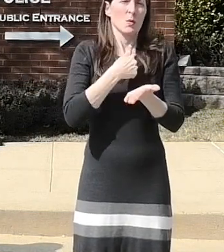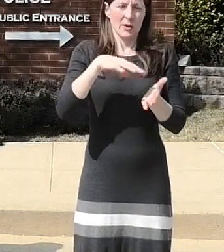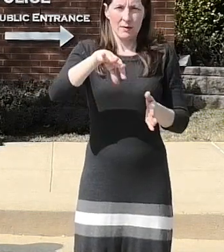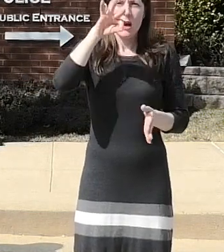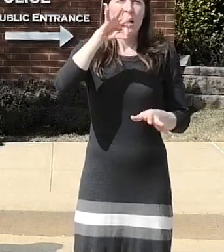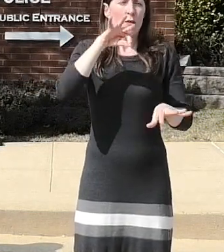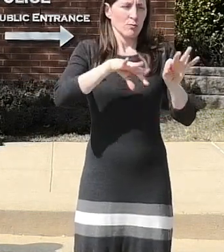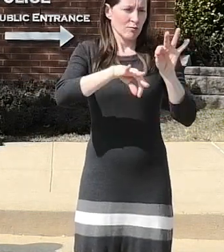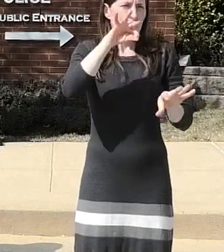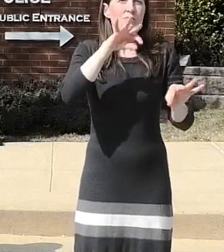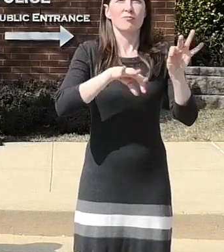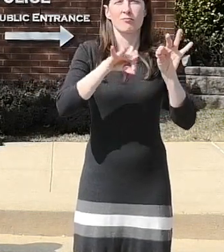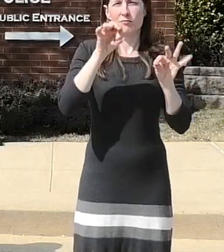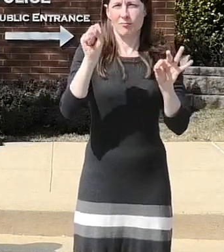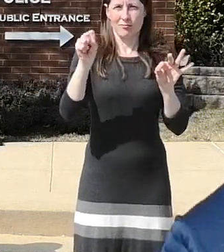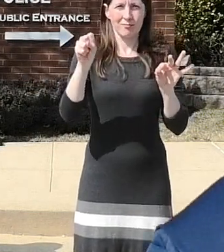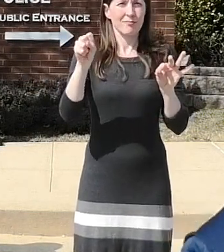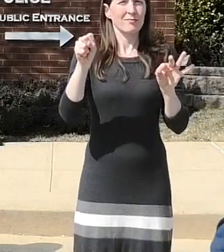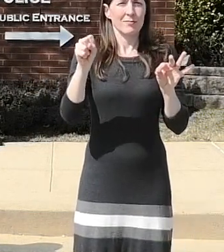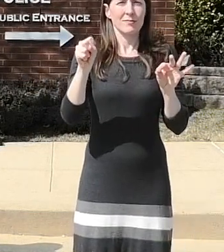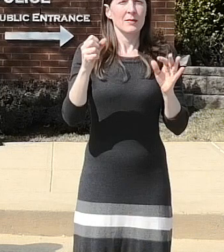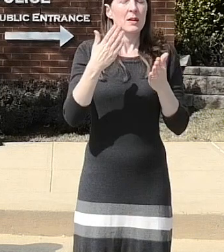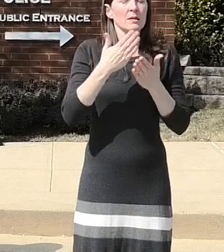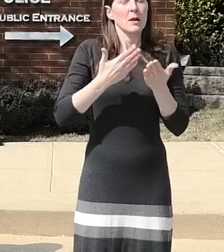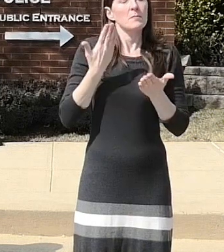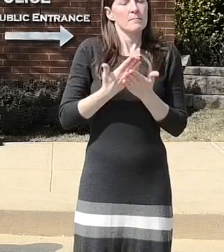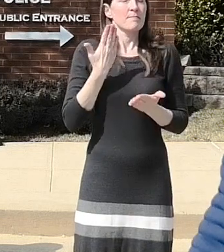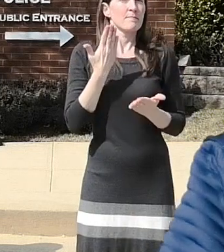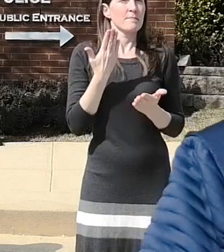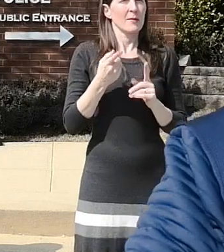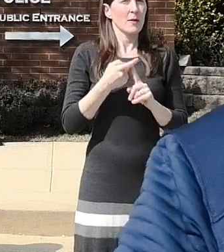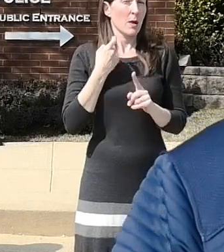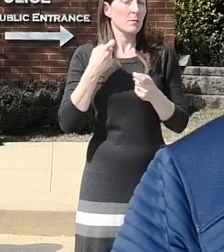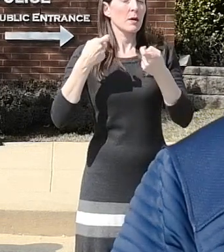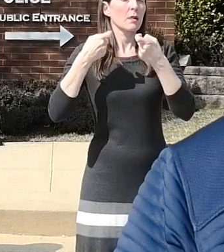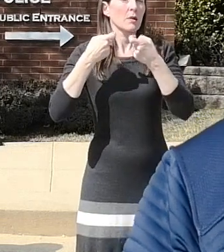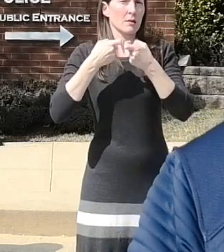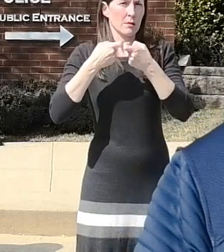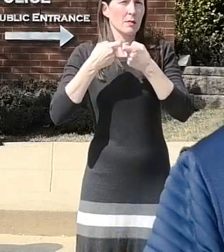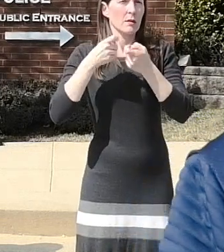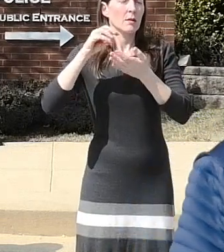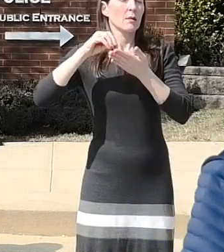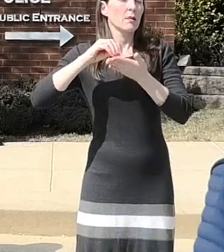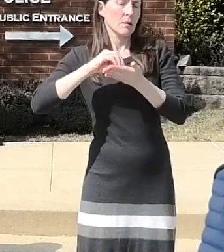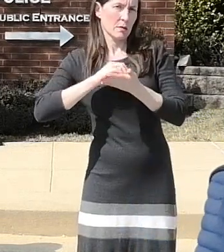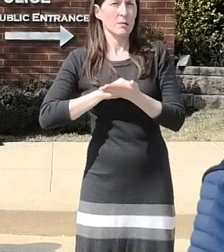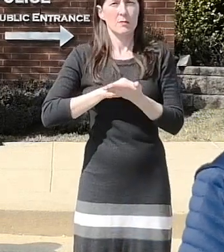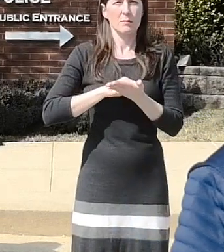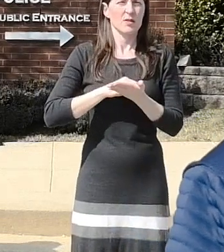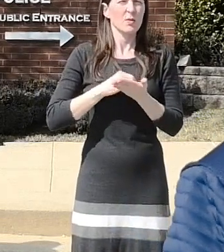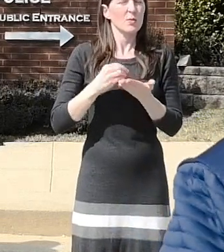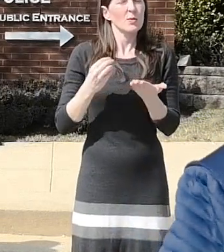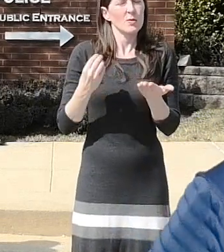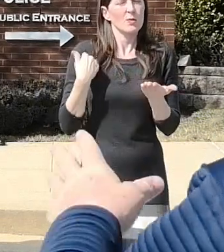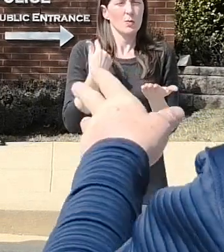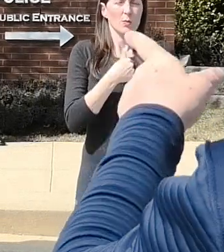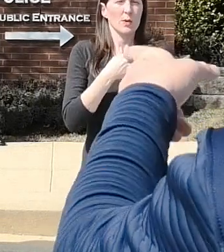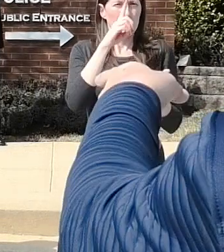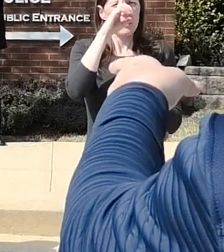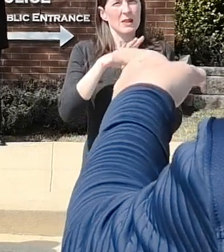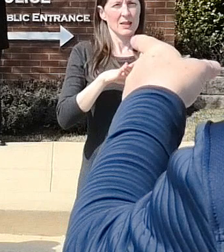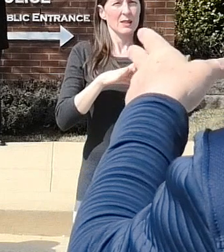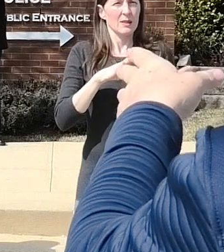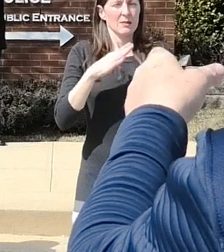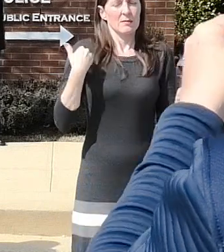in those electronics uh that lead us to believe that the suspect committed these crimes in the